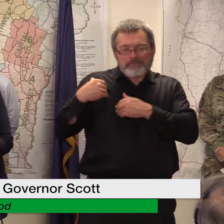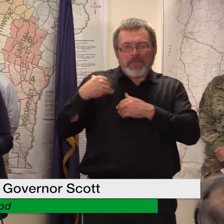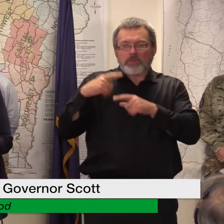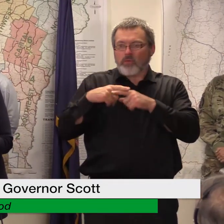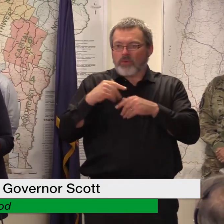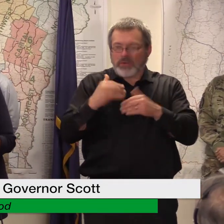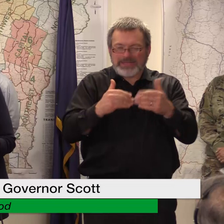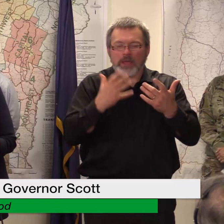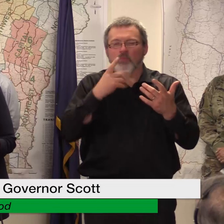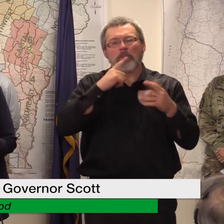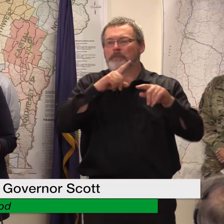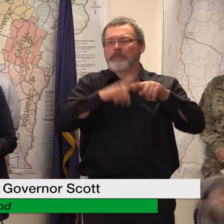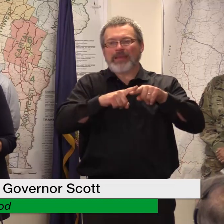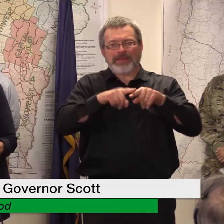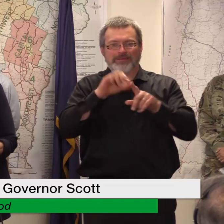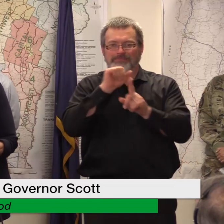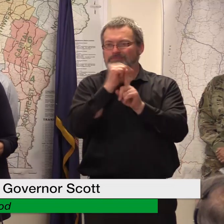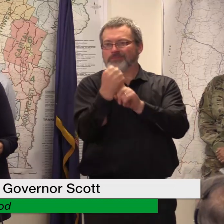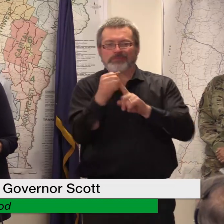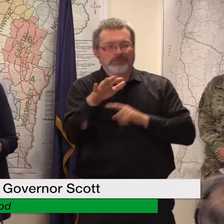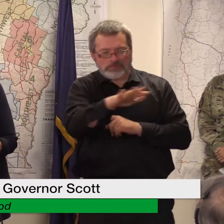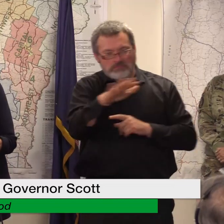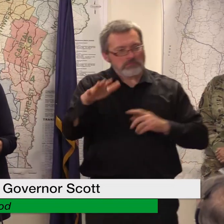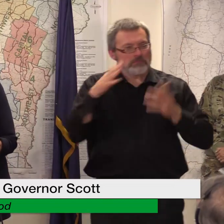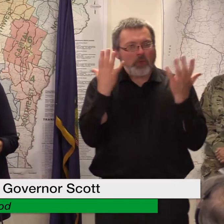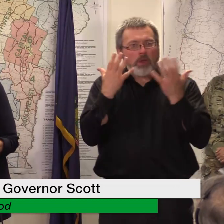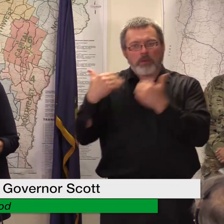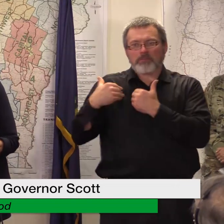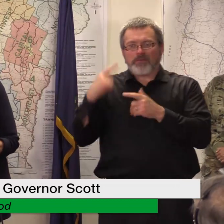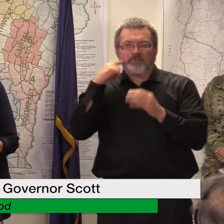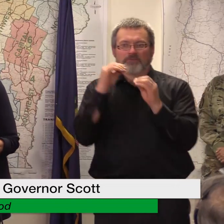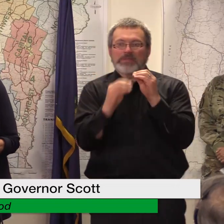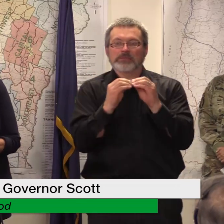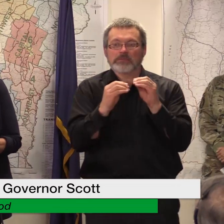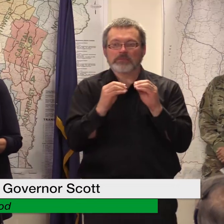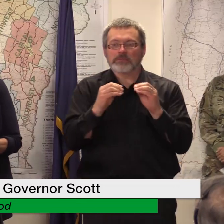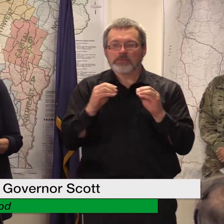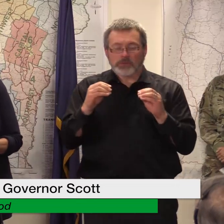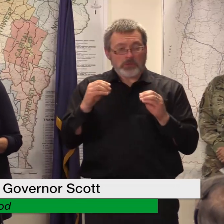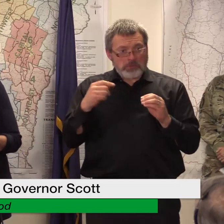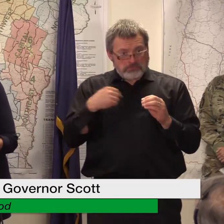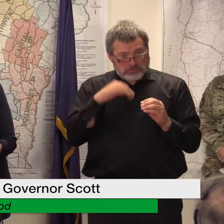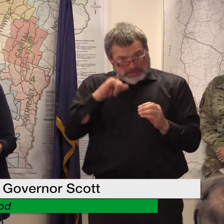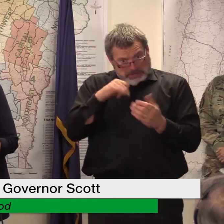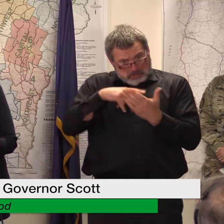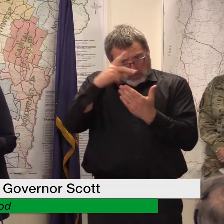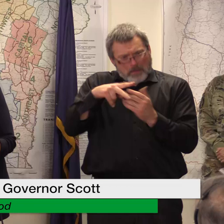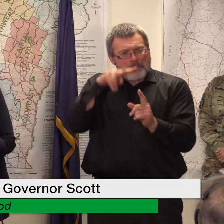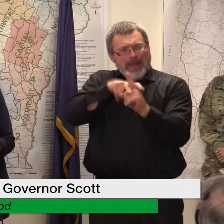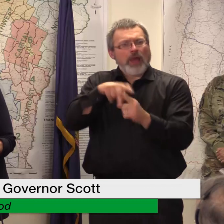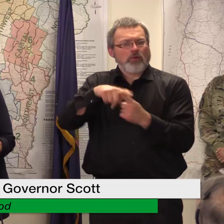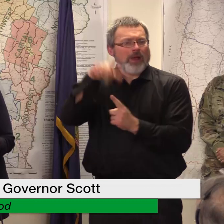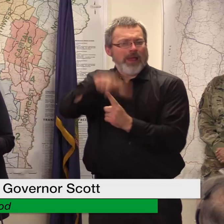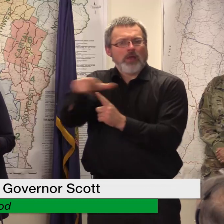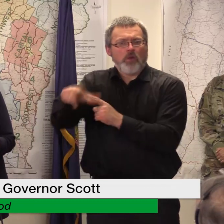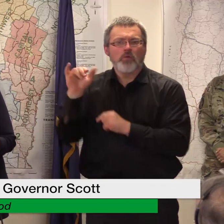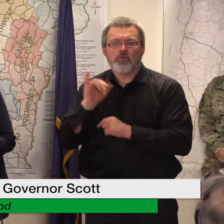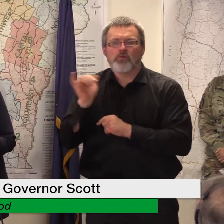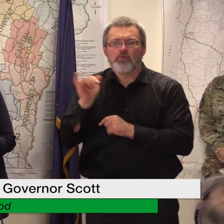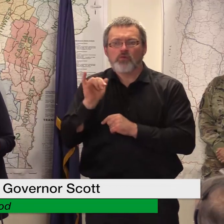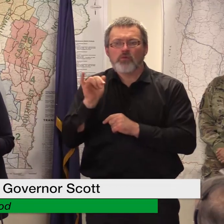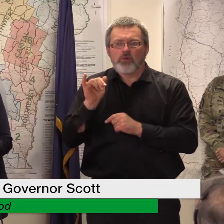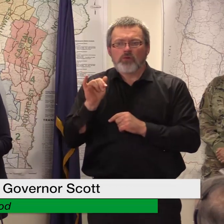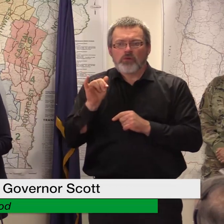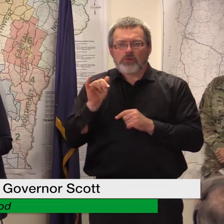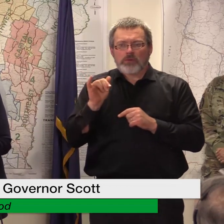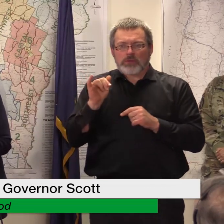but the this program will be open for landlords so we understand their role in being able to get their premises back to